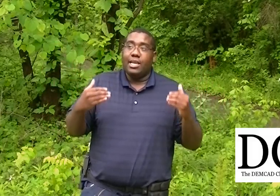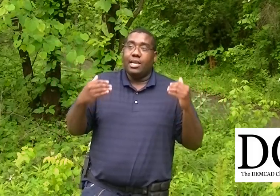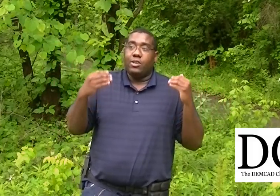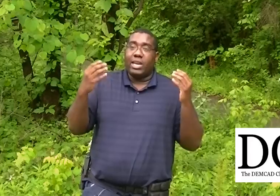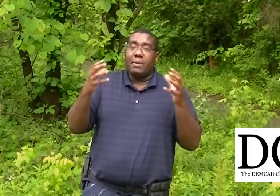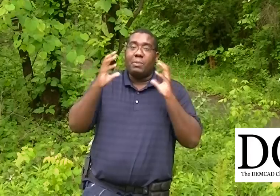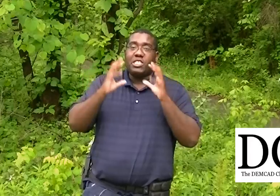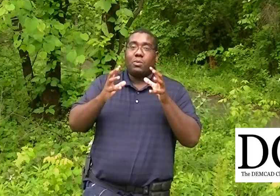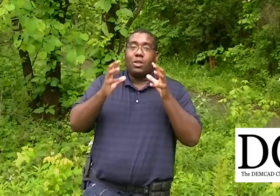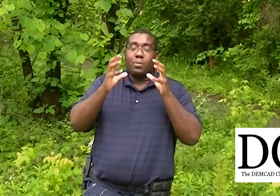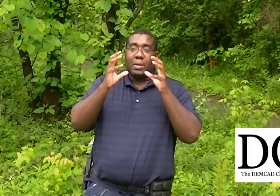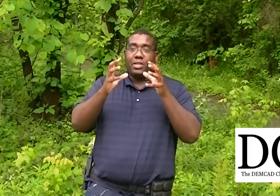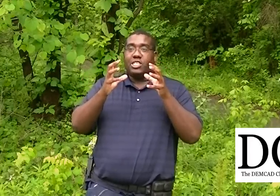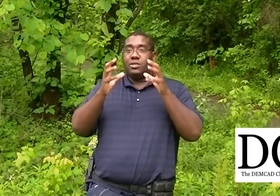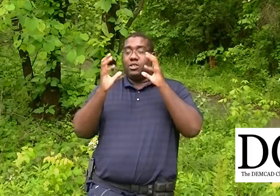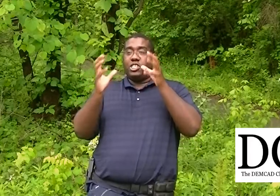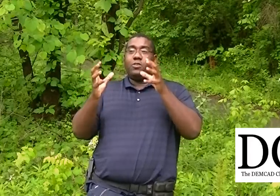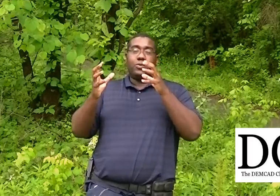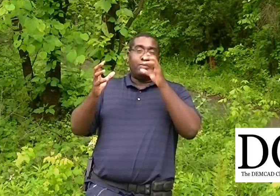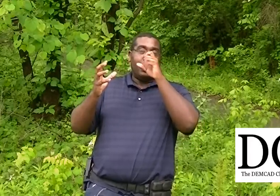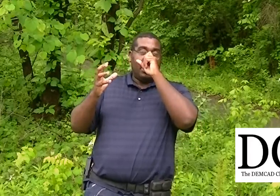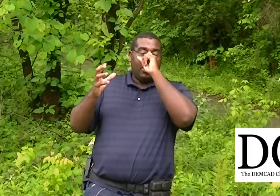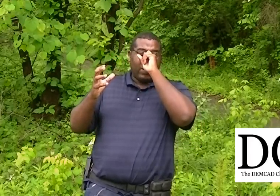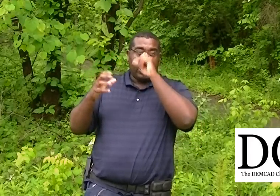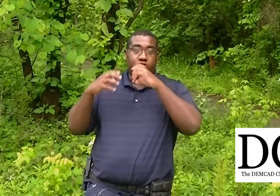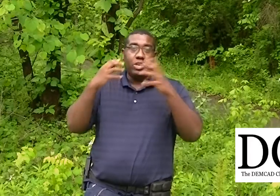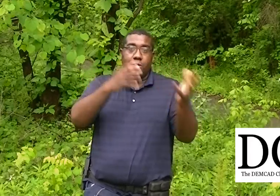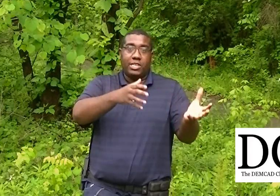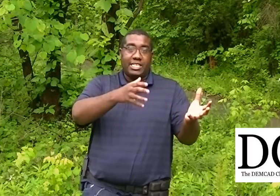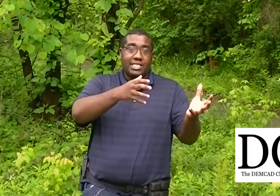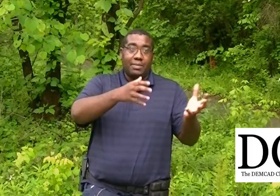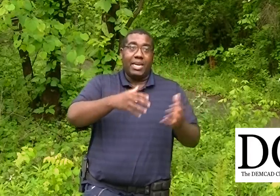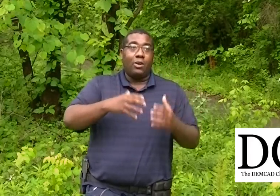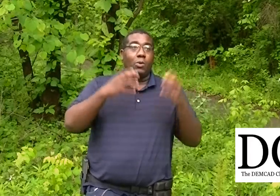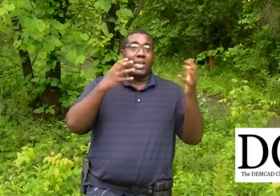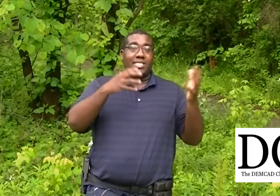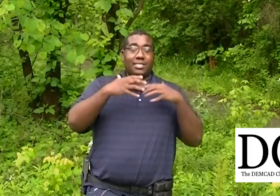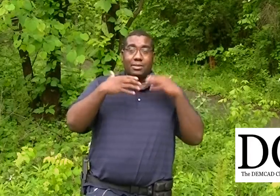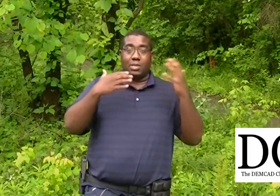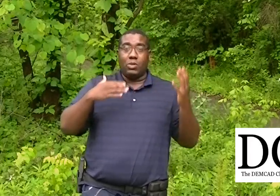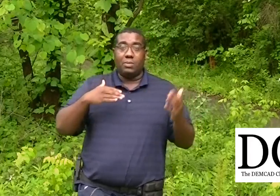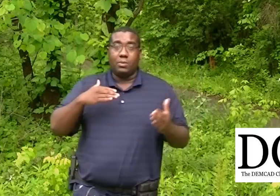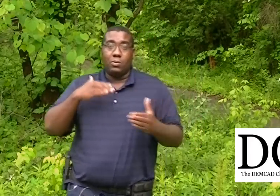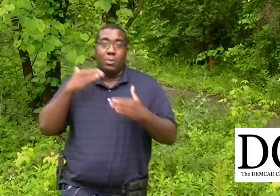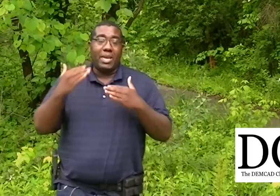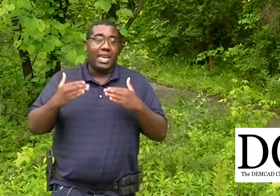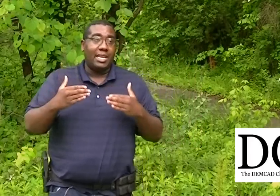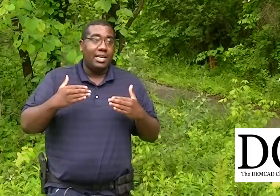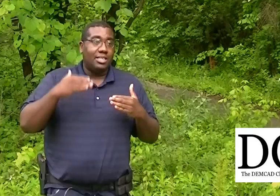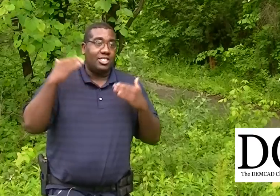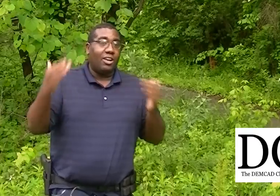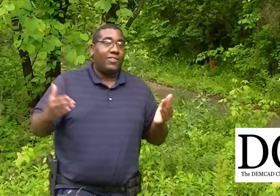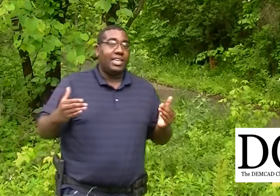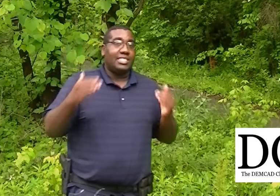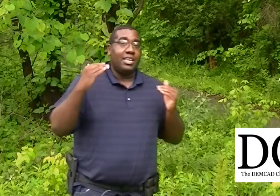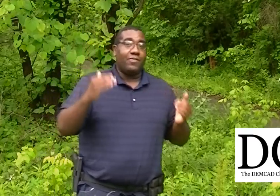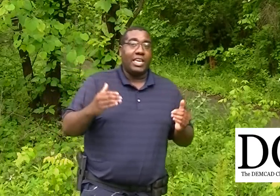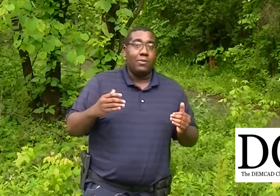you're going to have a much smaller population of their children trying to contribute to that system. And the only way that system can really remain solvent is if it